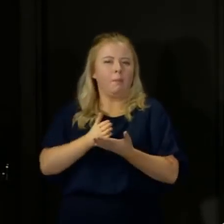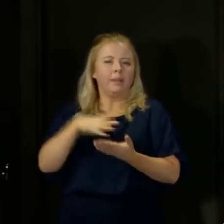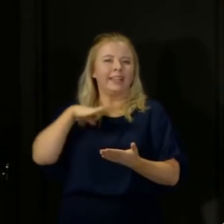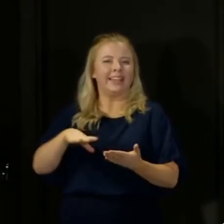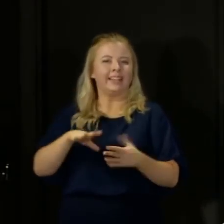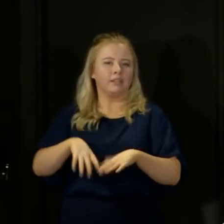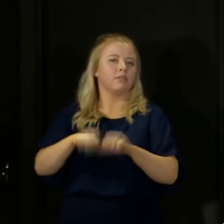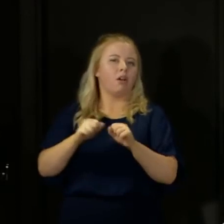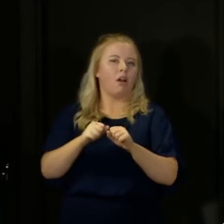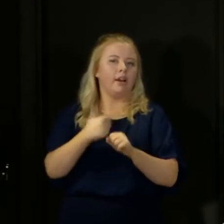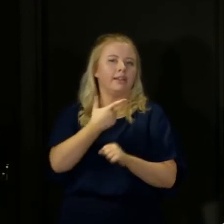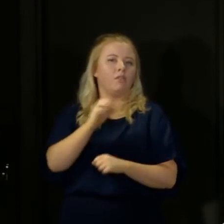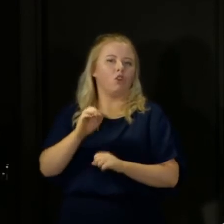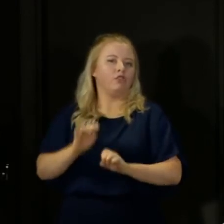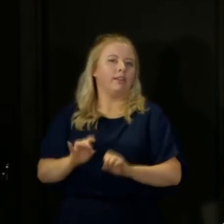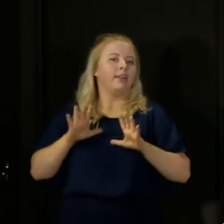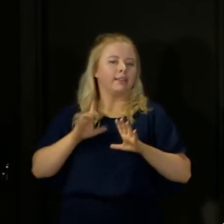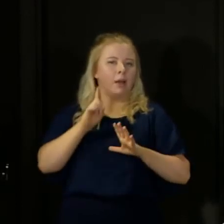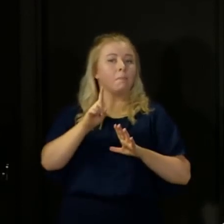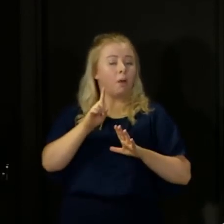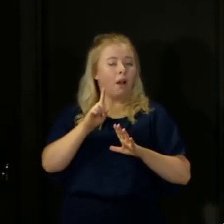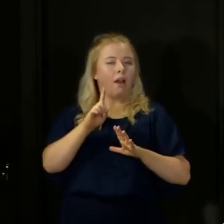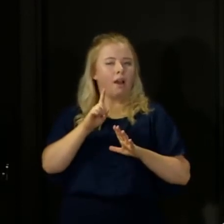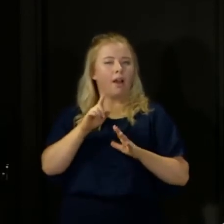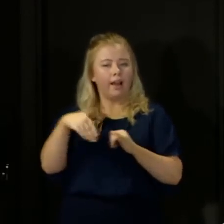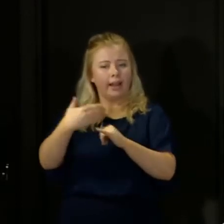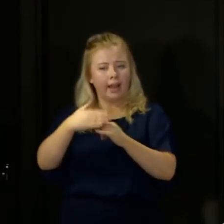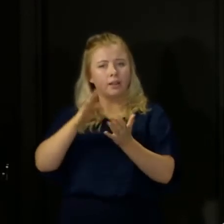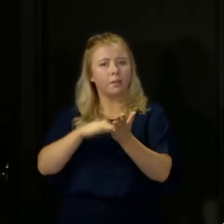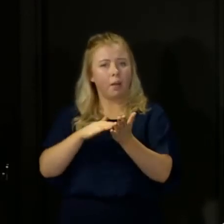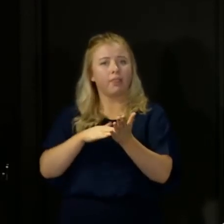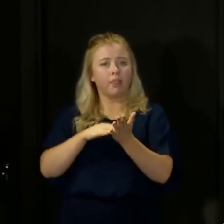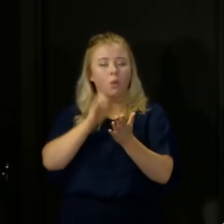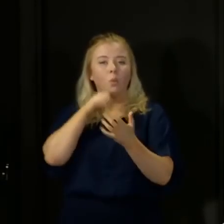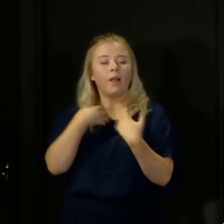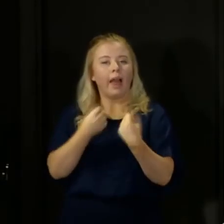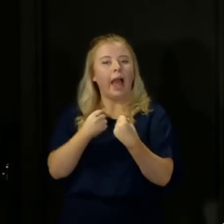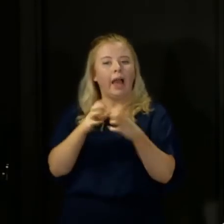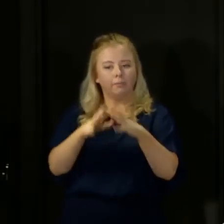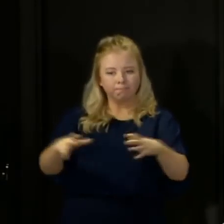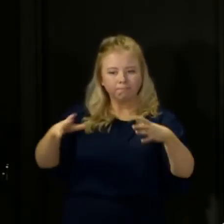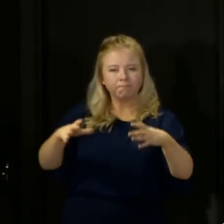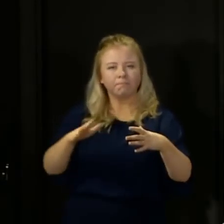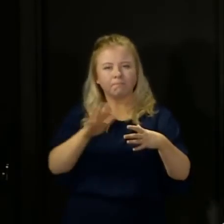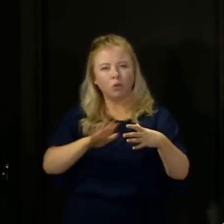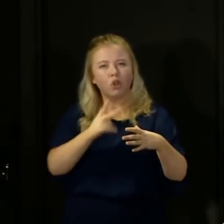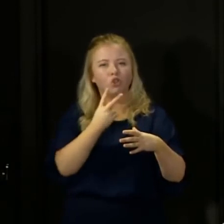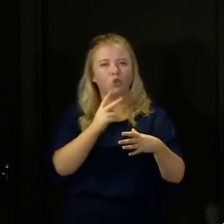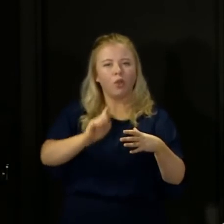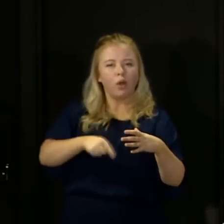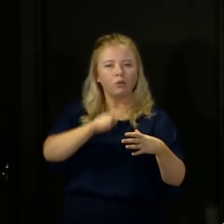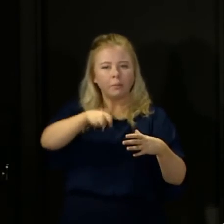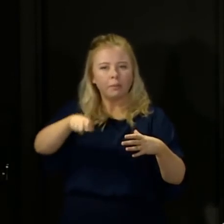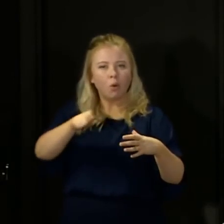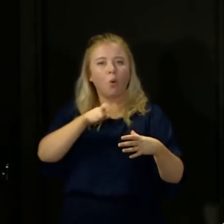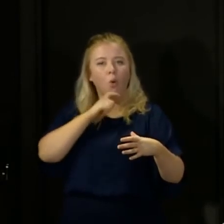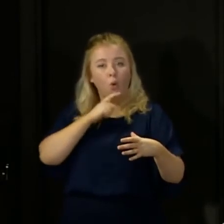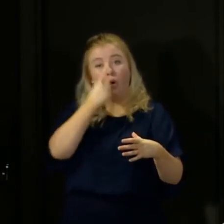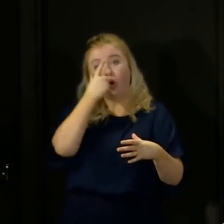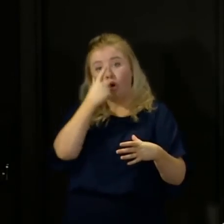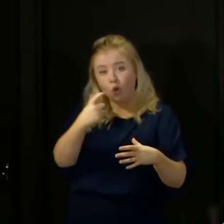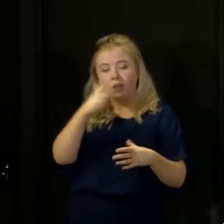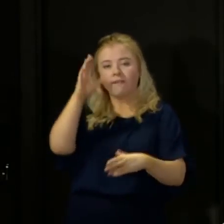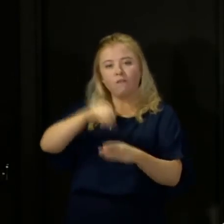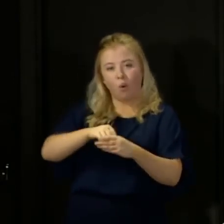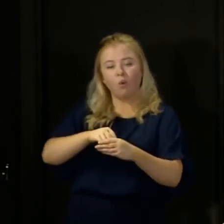early phase. However, I can confirm that by the end of the month, we will have a pool of around 2,000 to draw on if necessary.